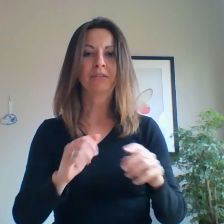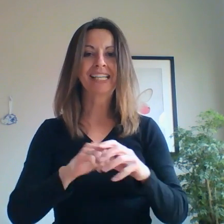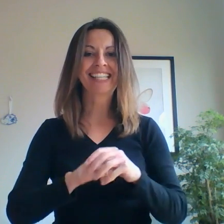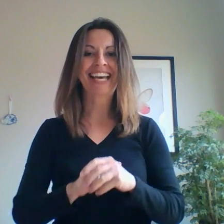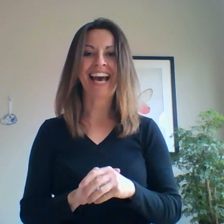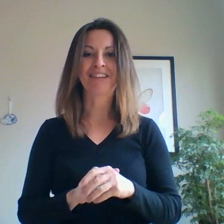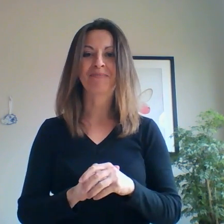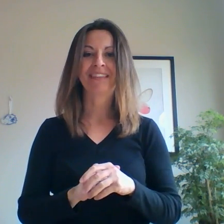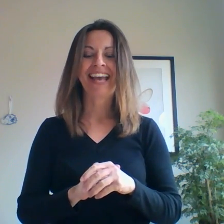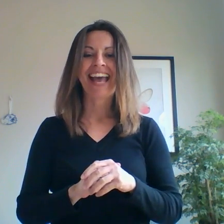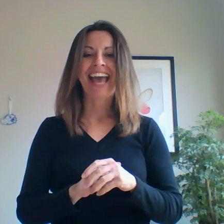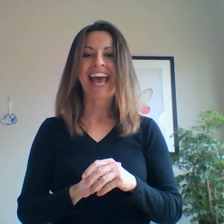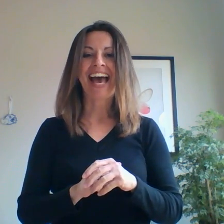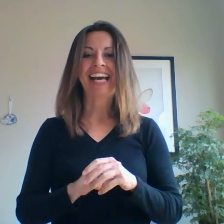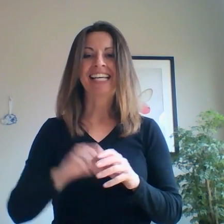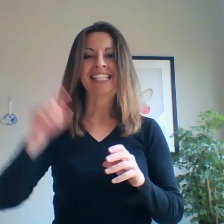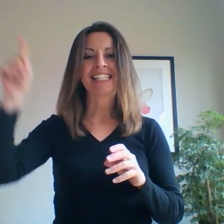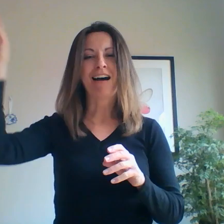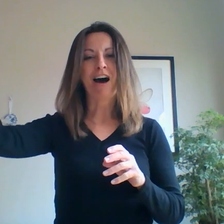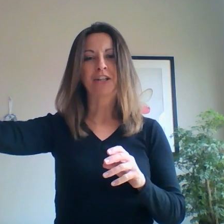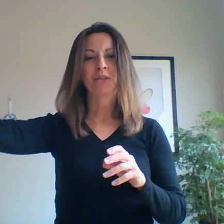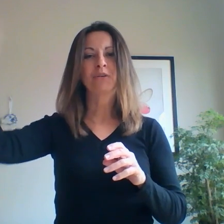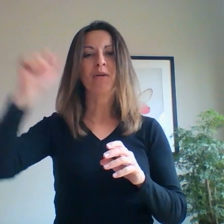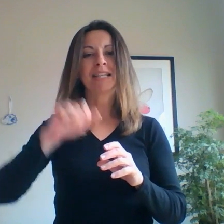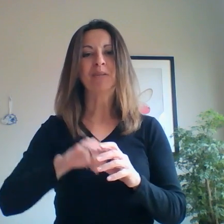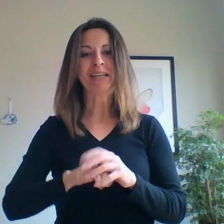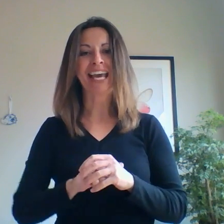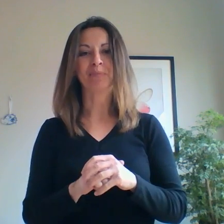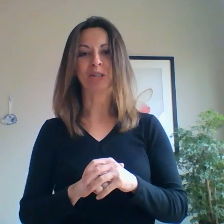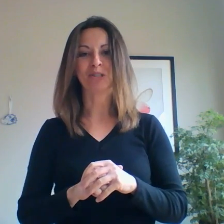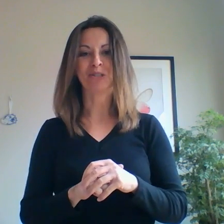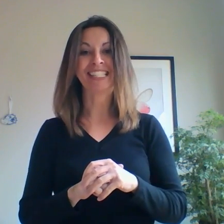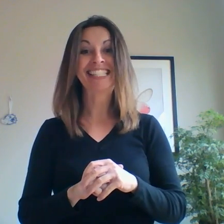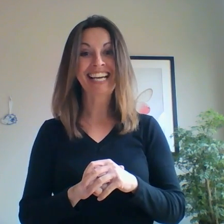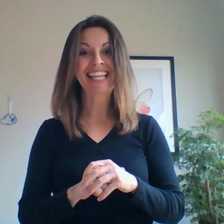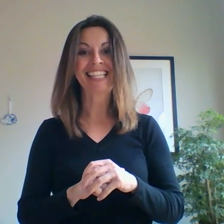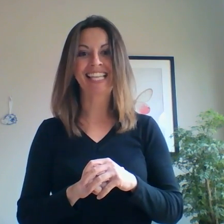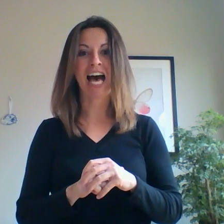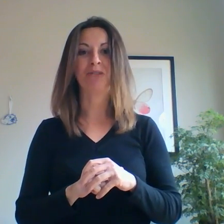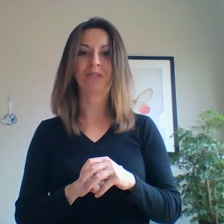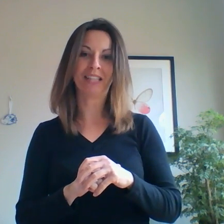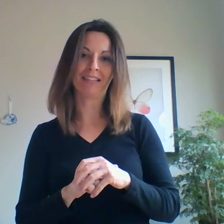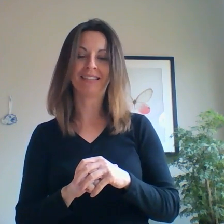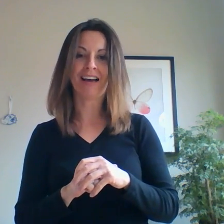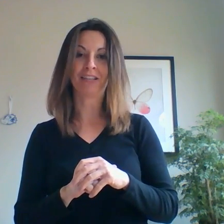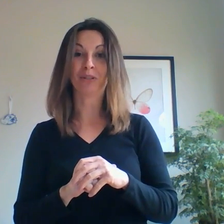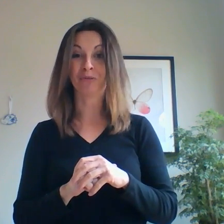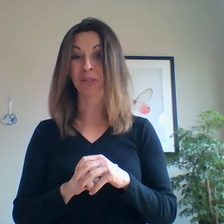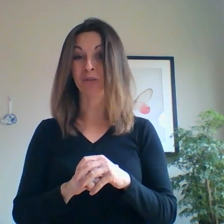rings again and are you going to be able to detect that sound on the other side of the room?